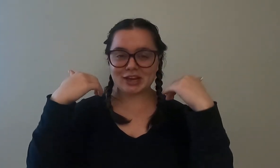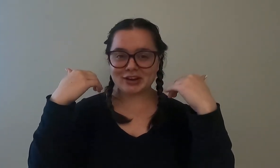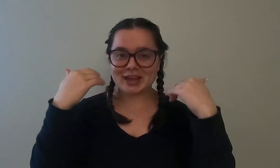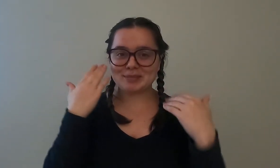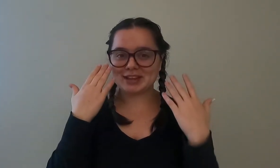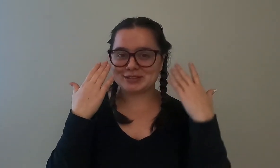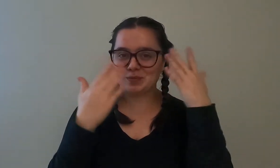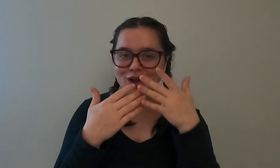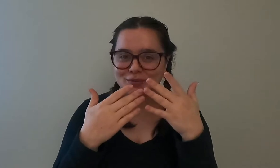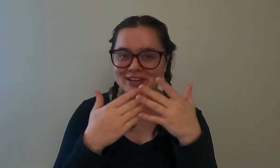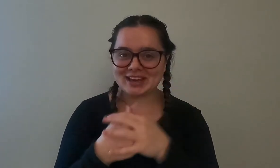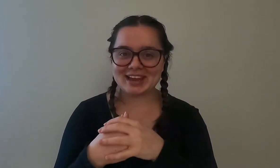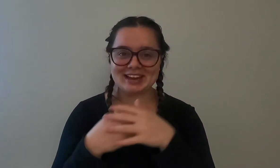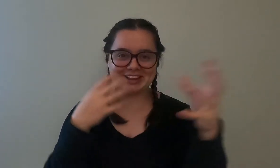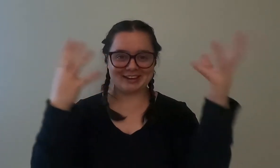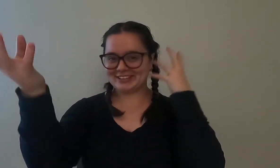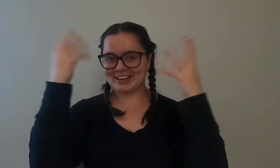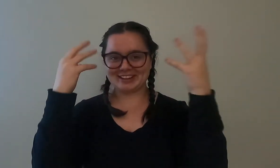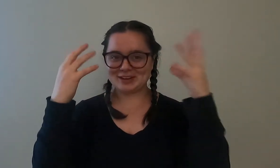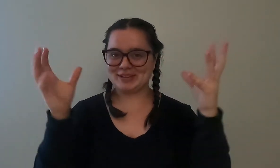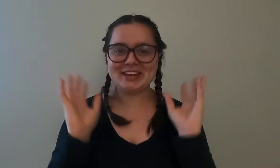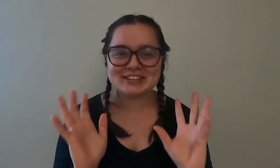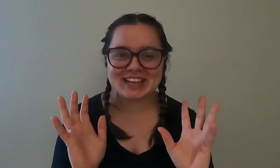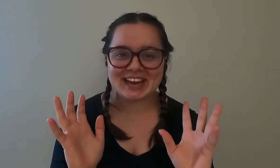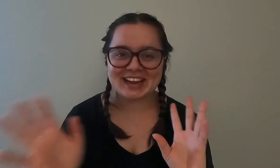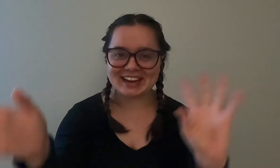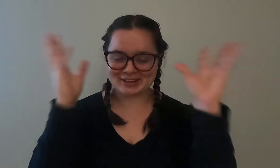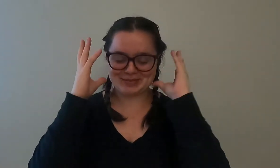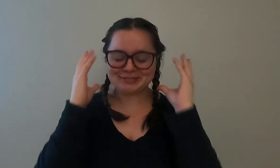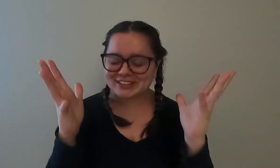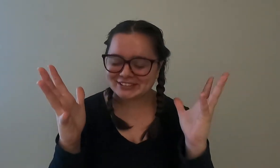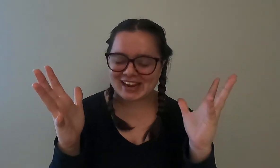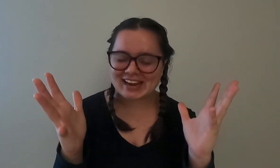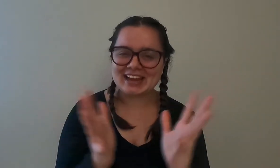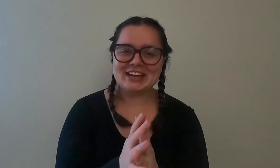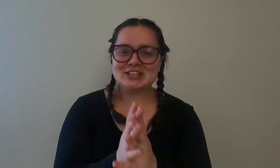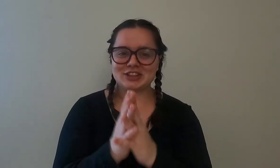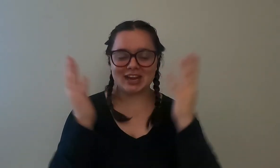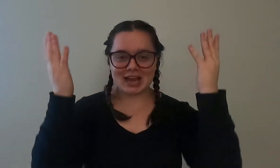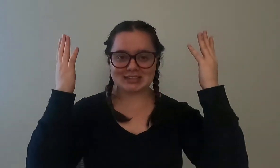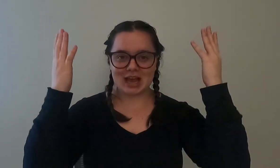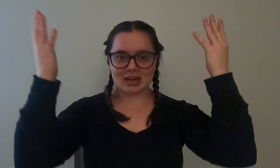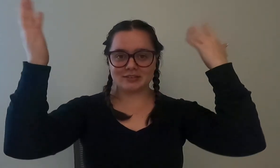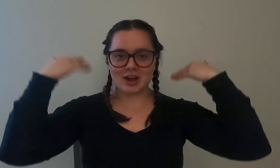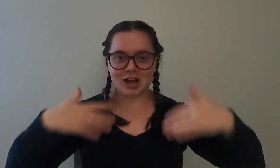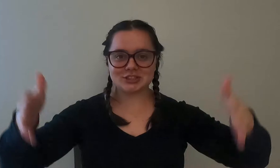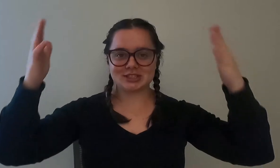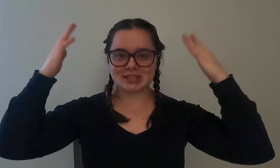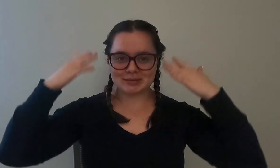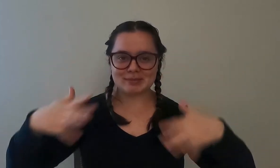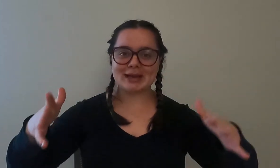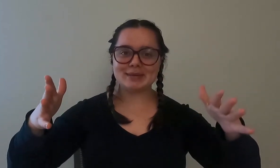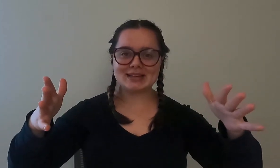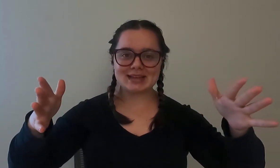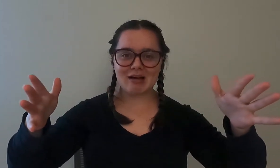clearing it but then some water would get in and then it would get a little bit irritating a little bit frustrating so then i had to kind of consciously remind myself